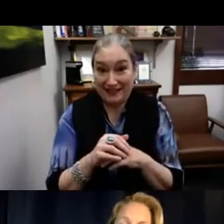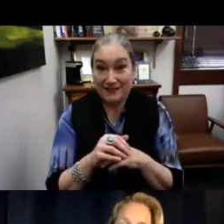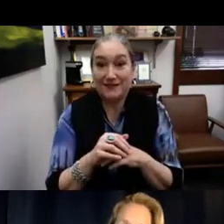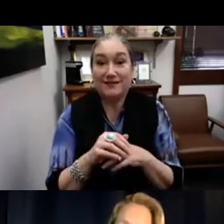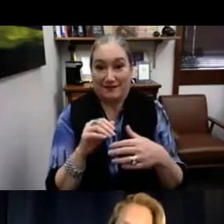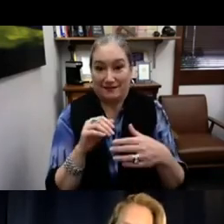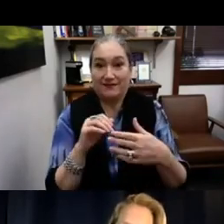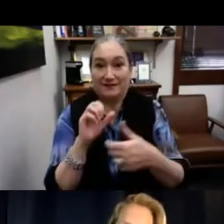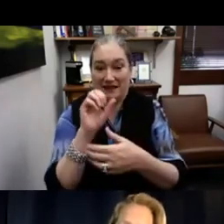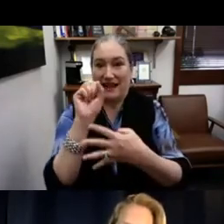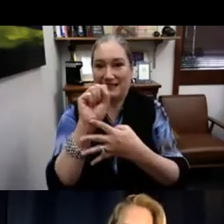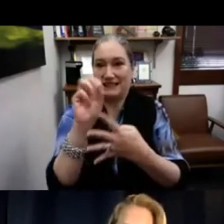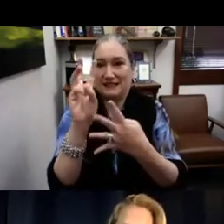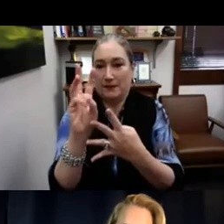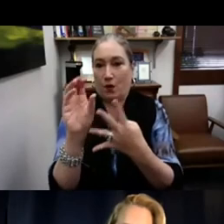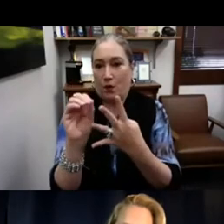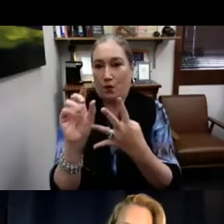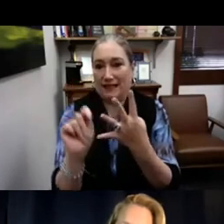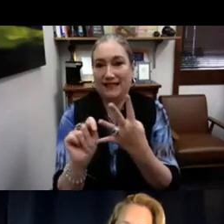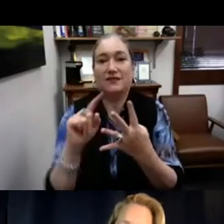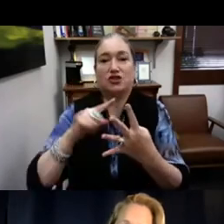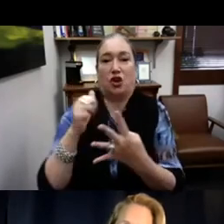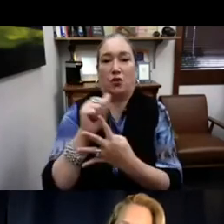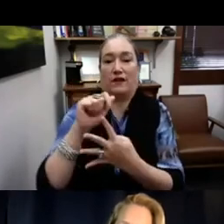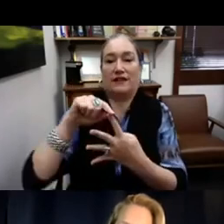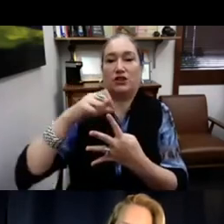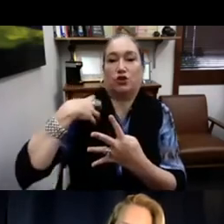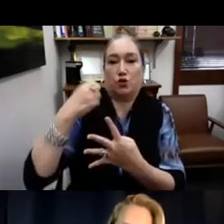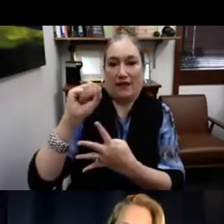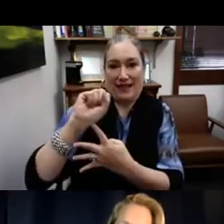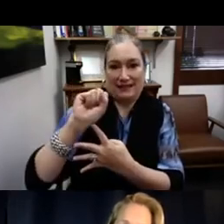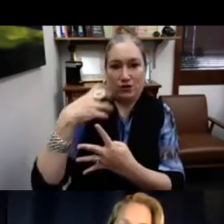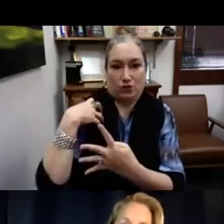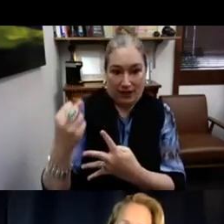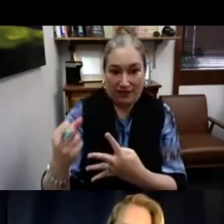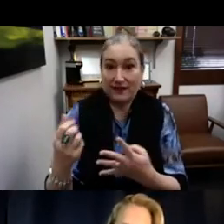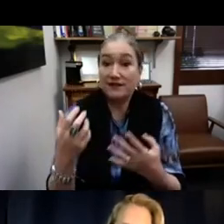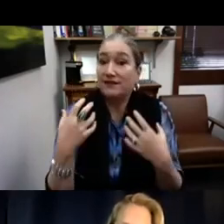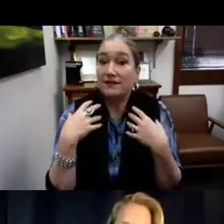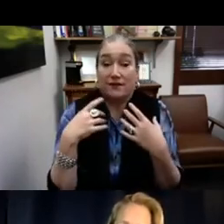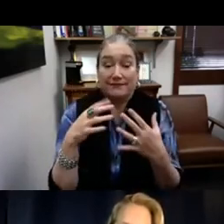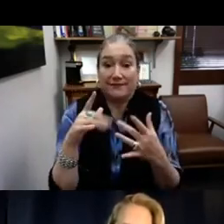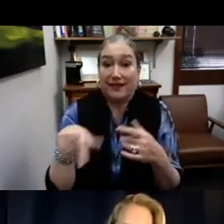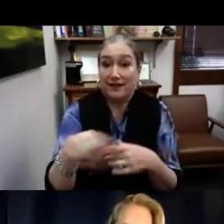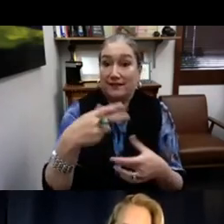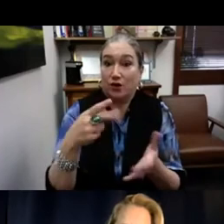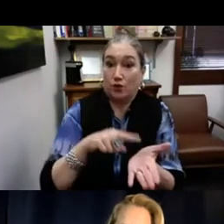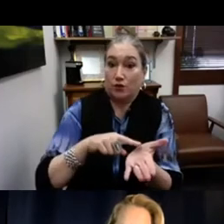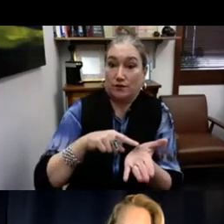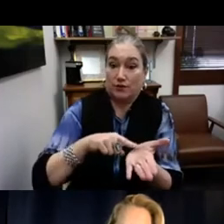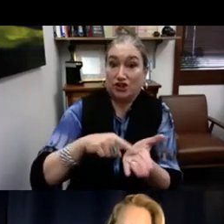So next we move on to the SWOT activities, SWOT. Let's start with S, which stands for strengths.